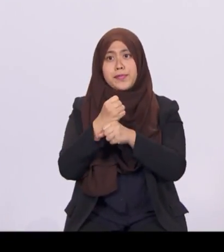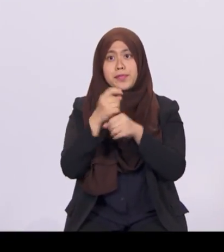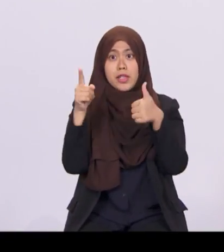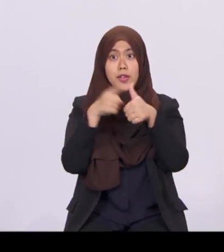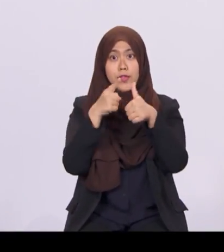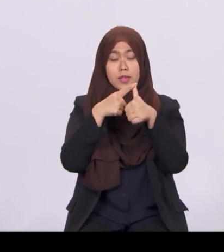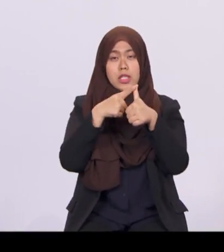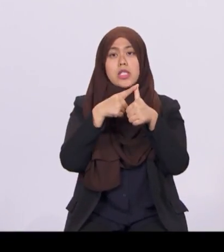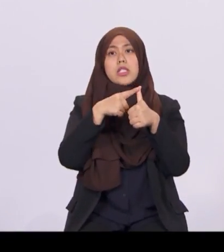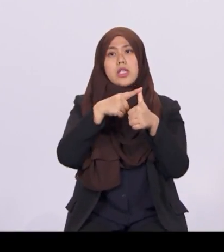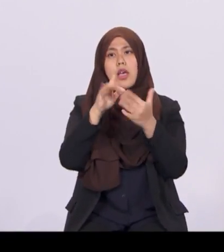time to market will be key.